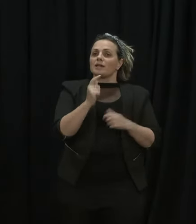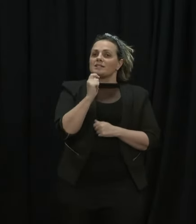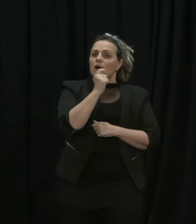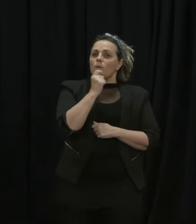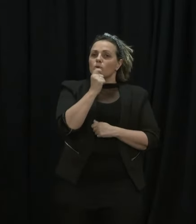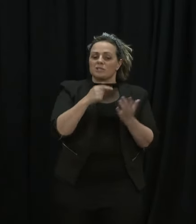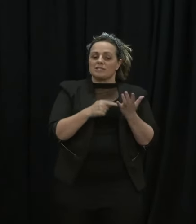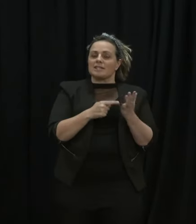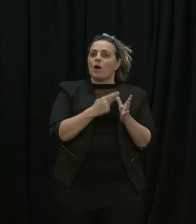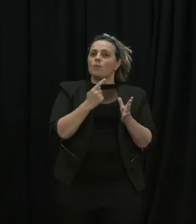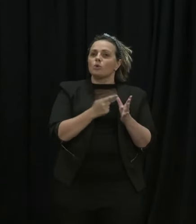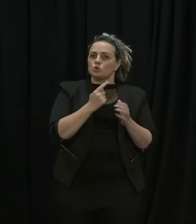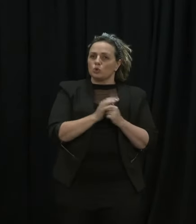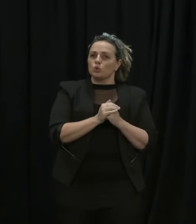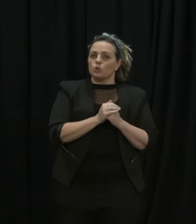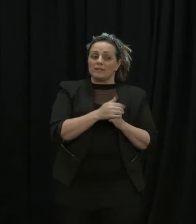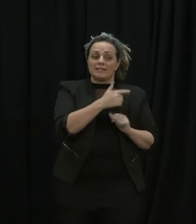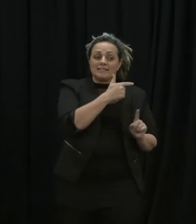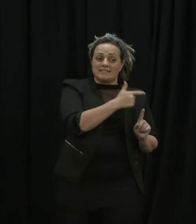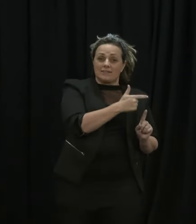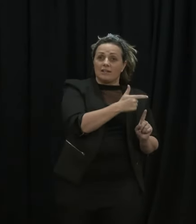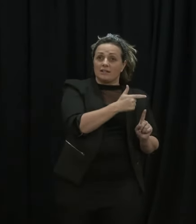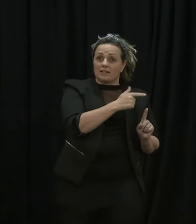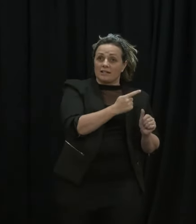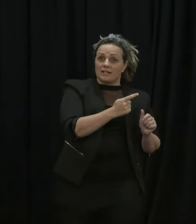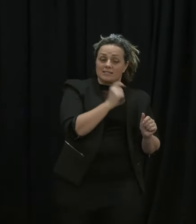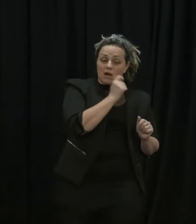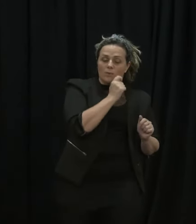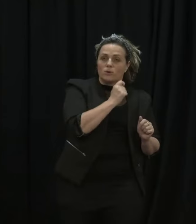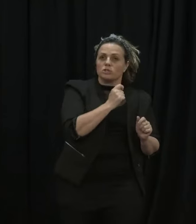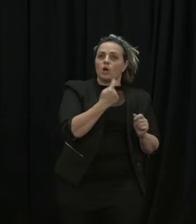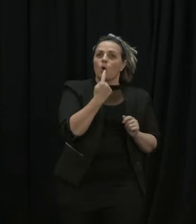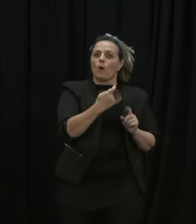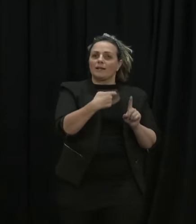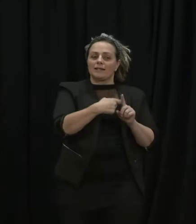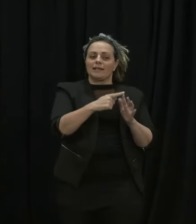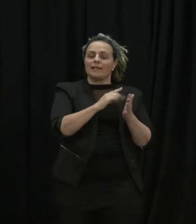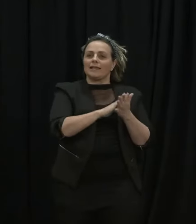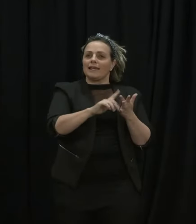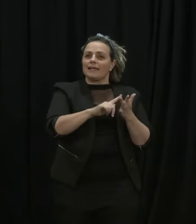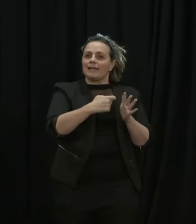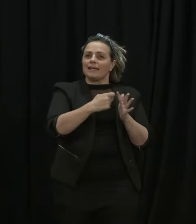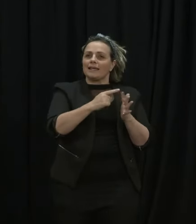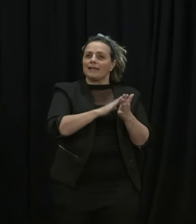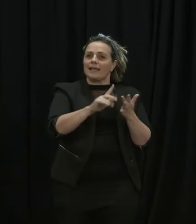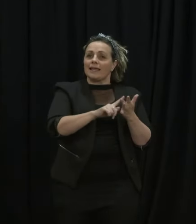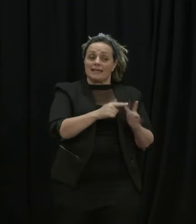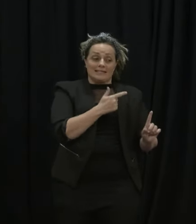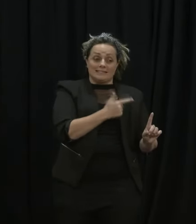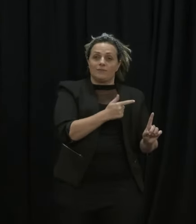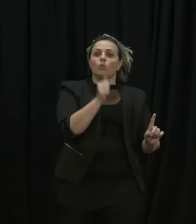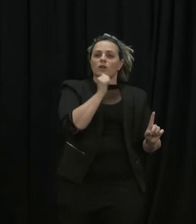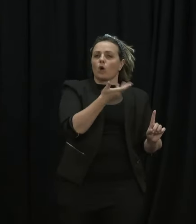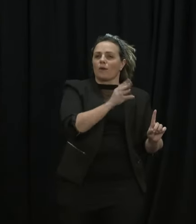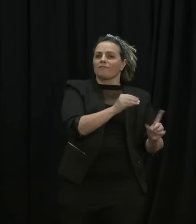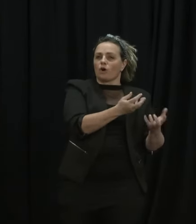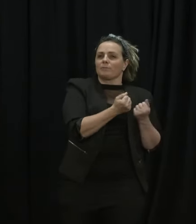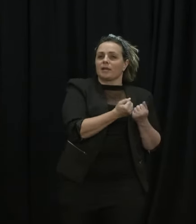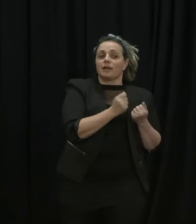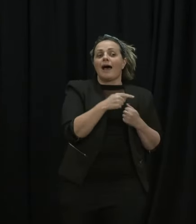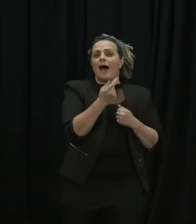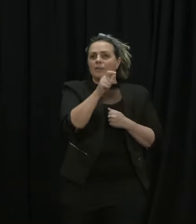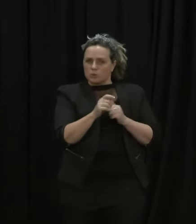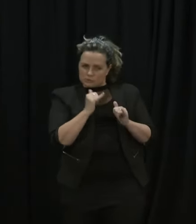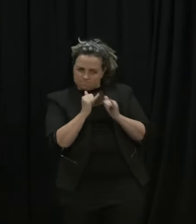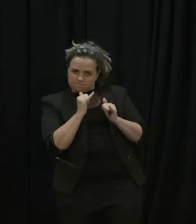Mutu area, seven in Te Awa Mutu, in Kihikihi. Seven have already been, are already known to be linked. The other one is being interviewed,